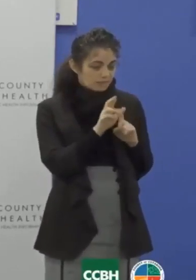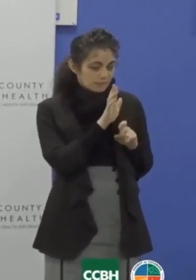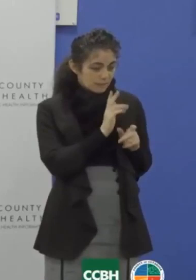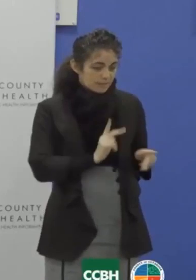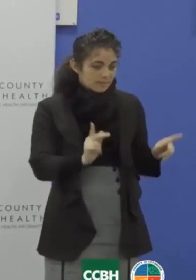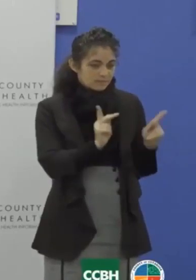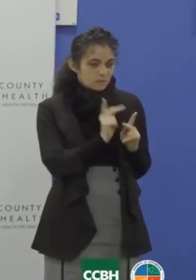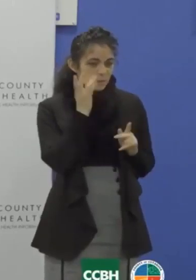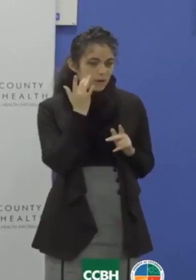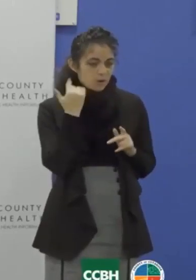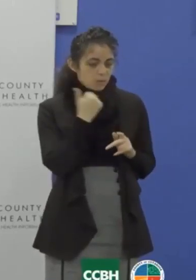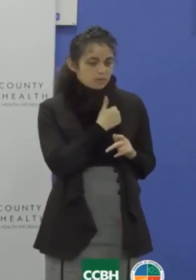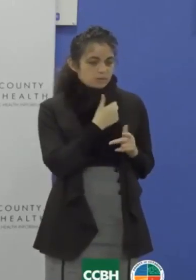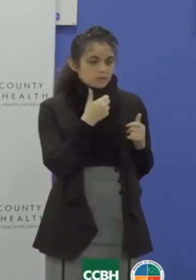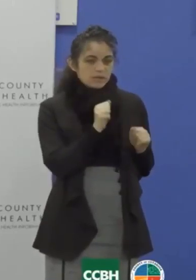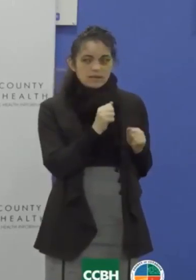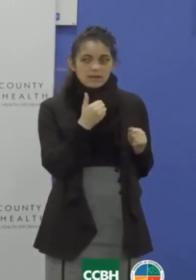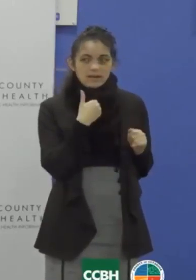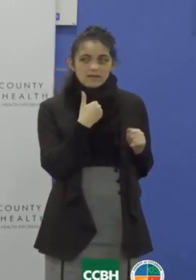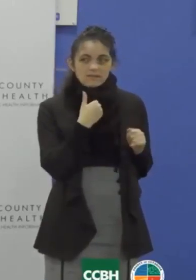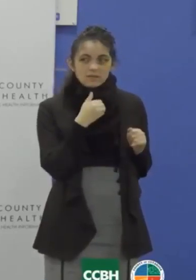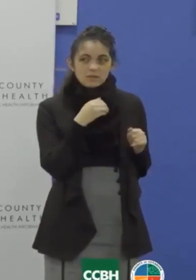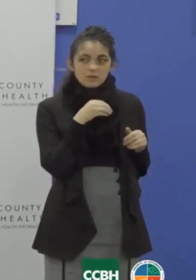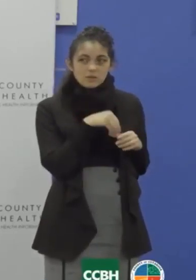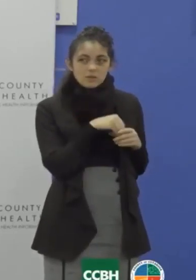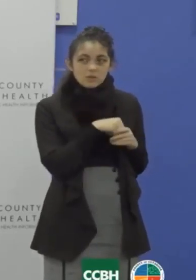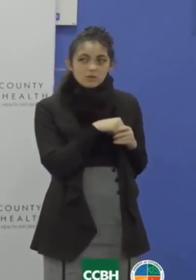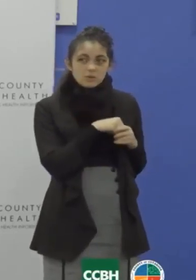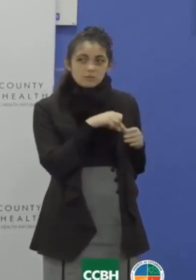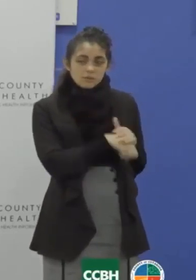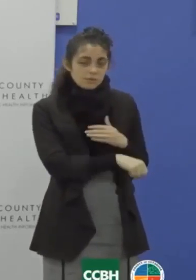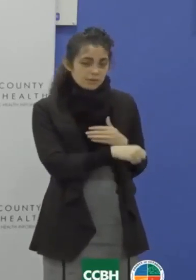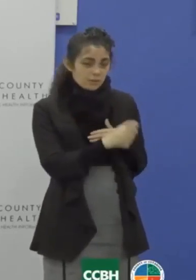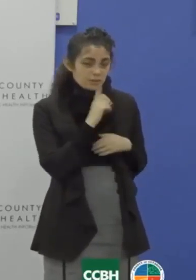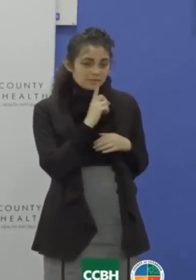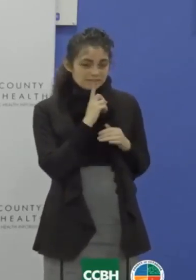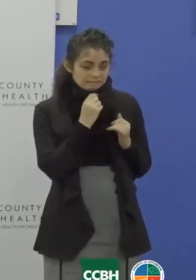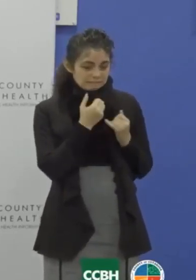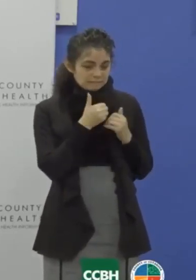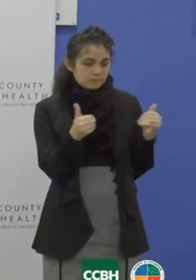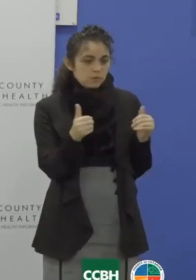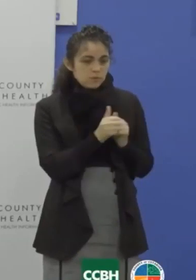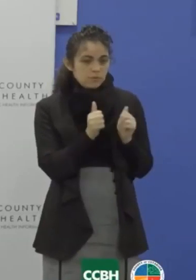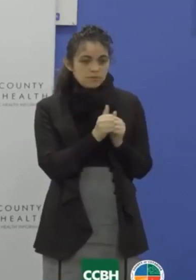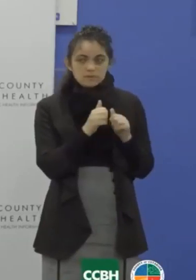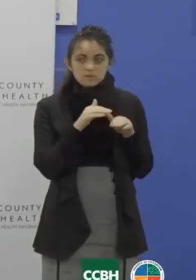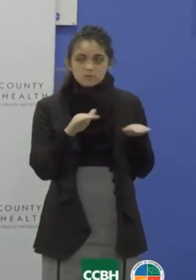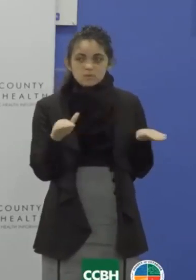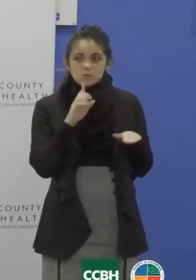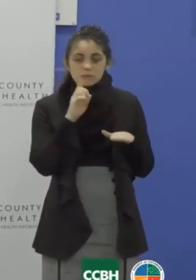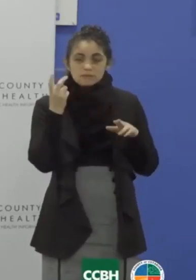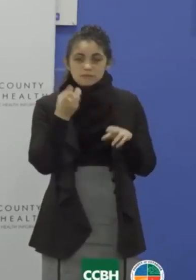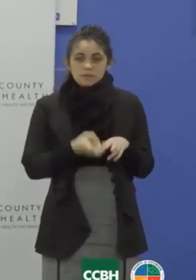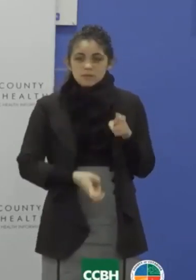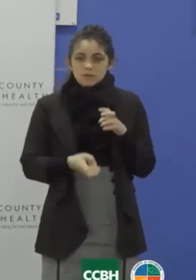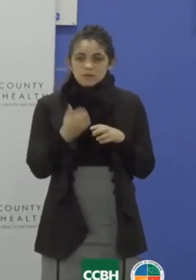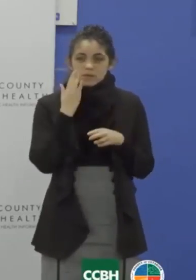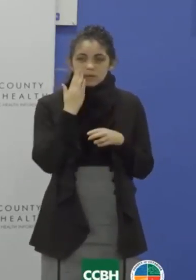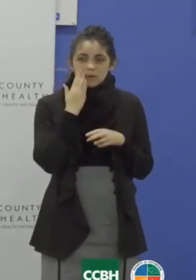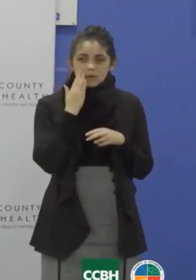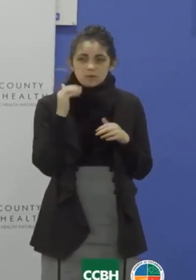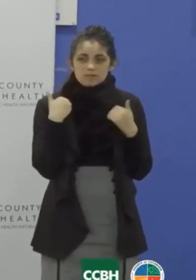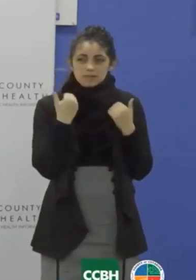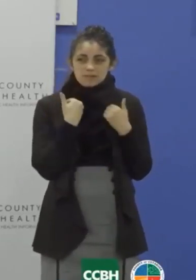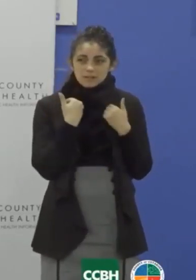at, which is why we always try to keep newborns in. But when a family is trying to isolate with a child, it's really hard. We've had minors